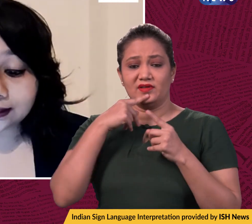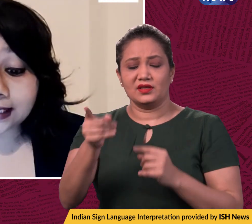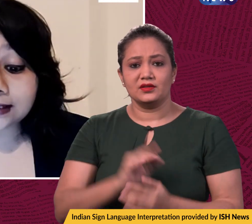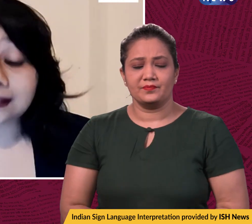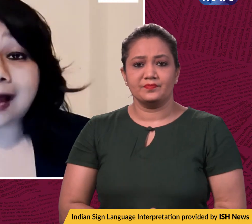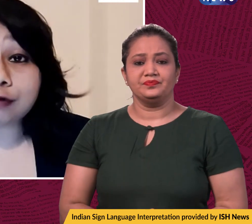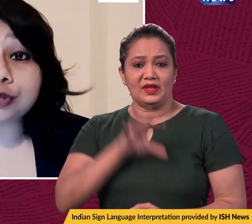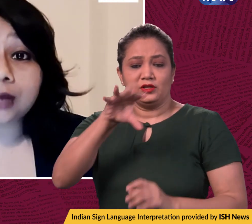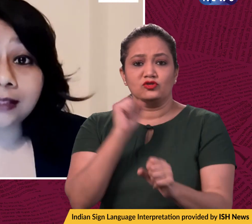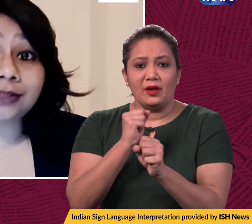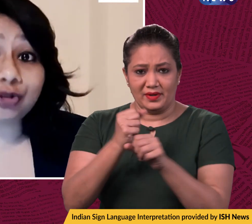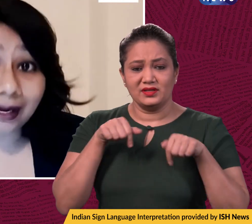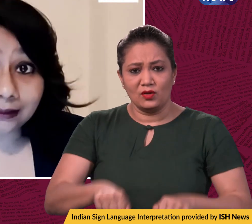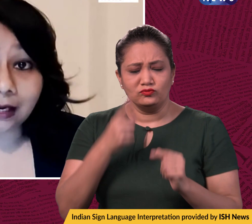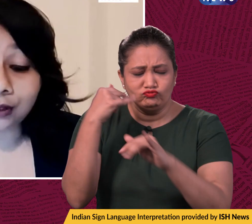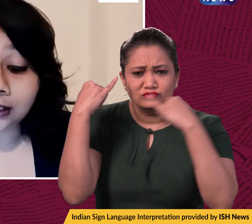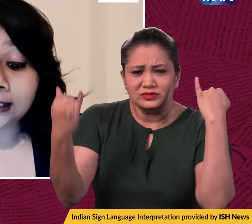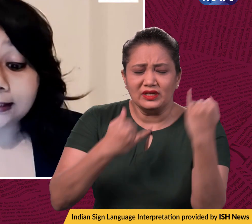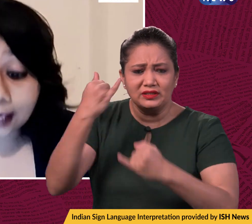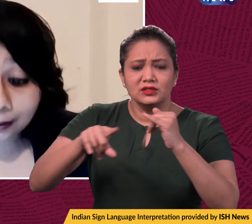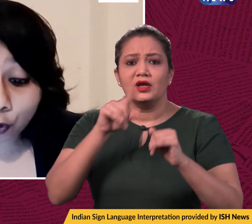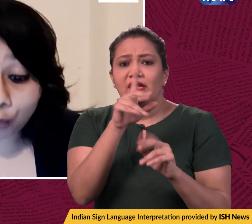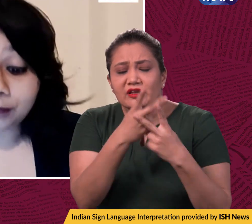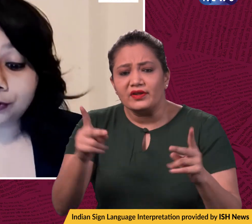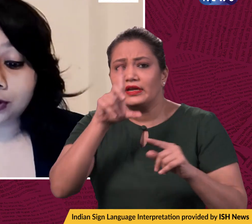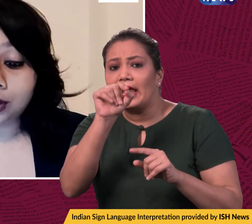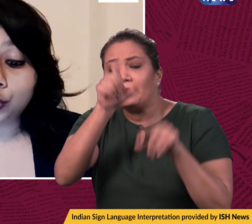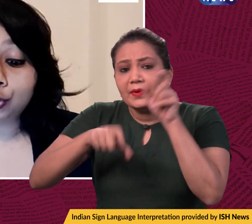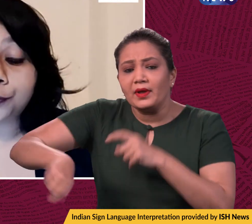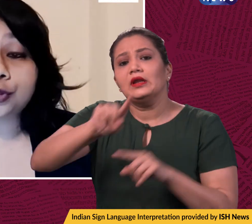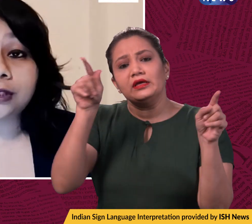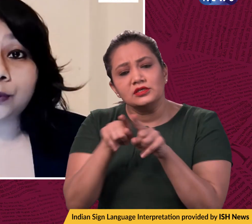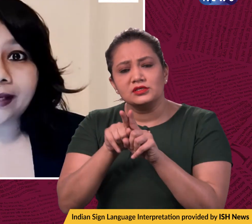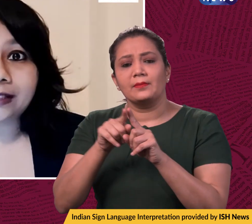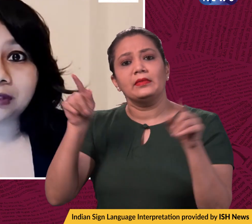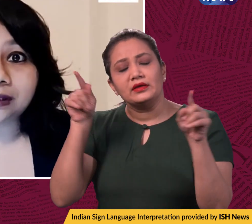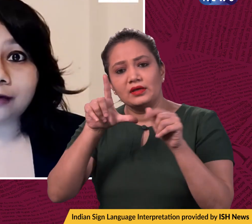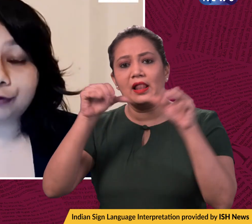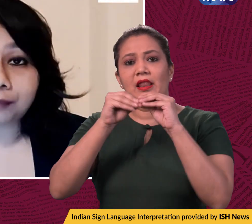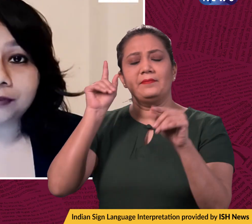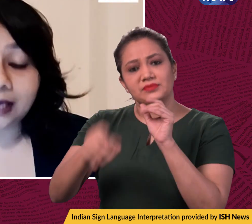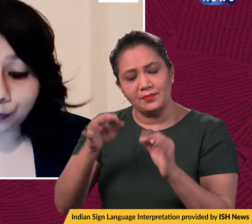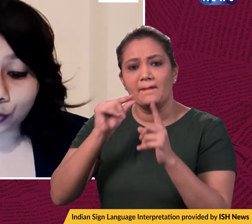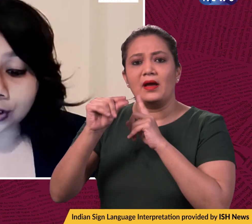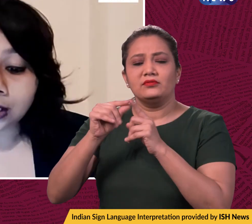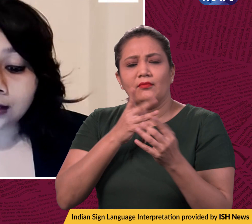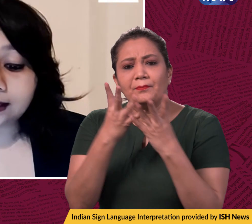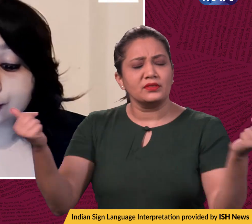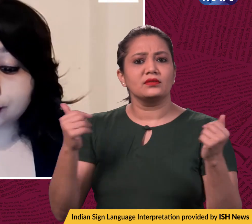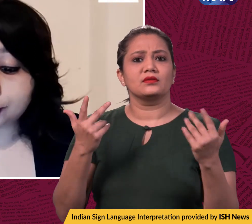state is now trying to track down 10 more people who reportedly went missing from the airport. State Revenue